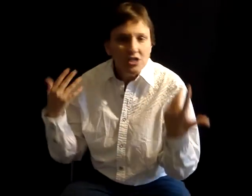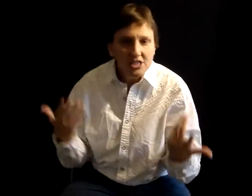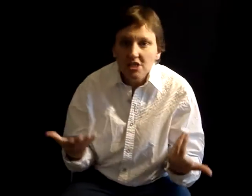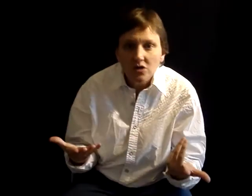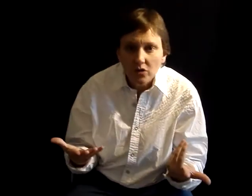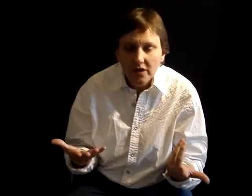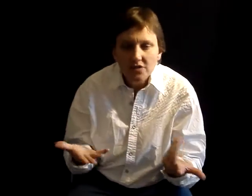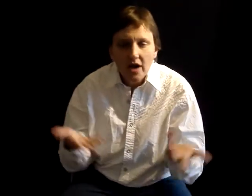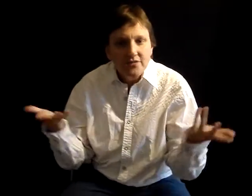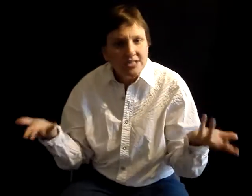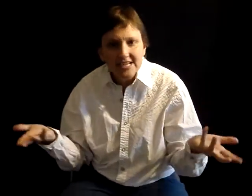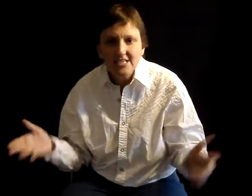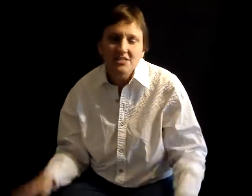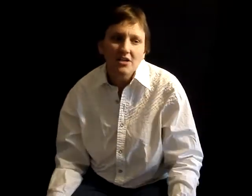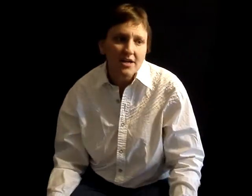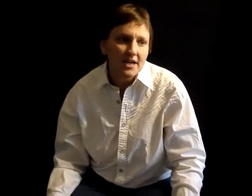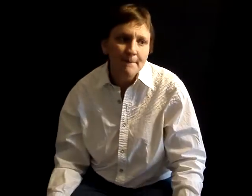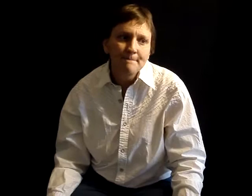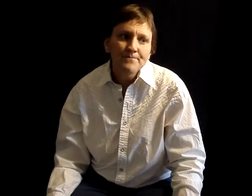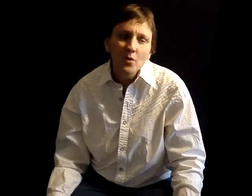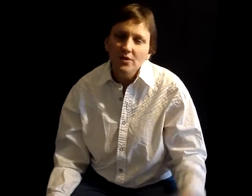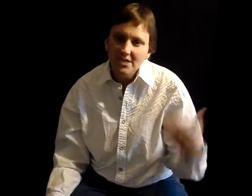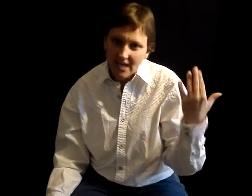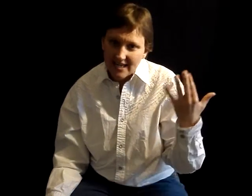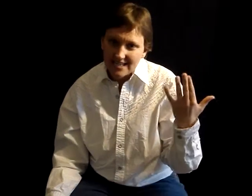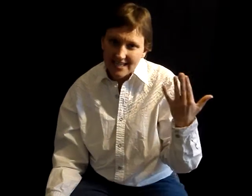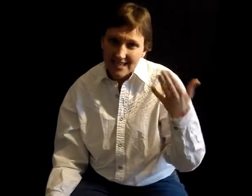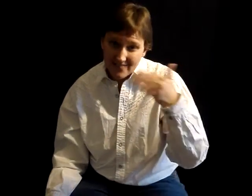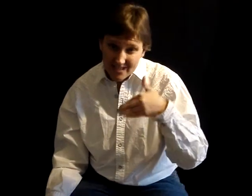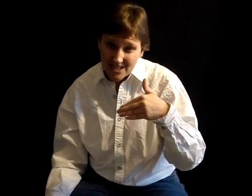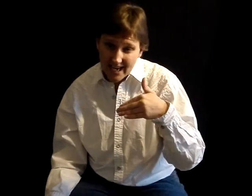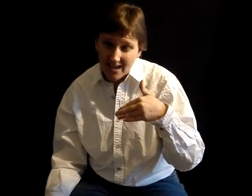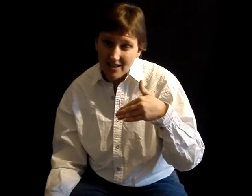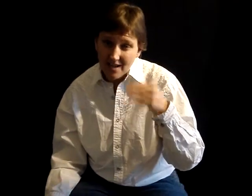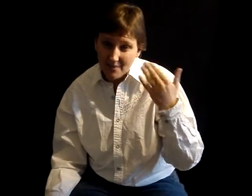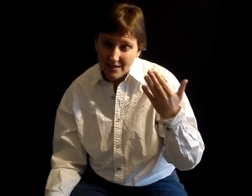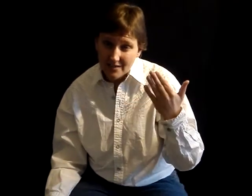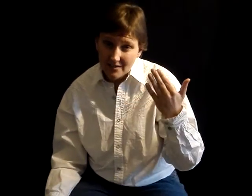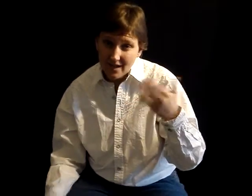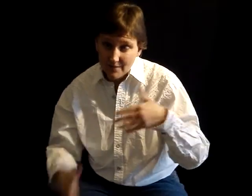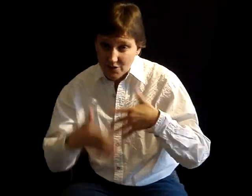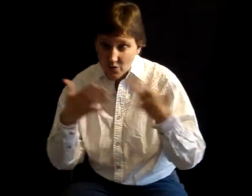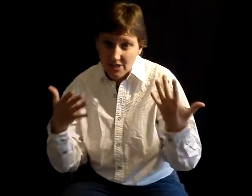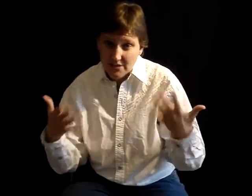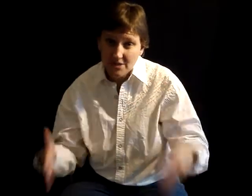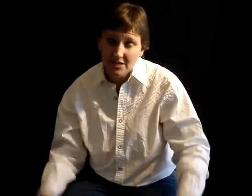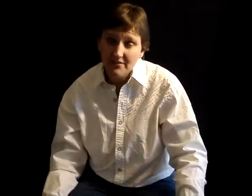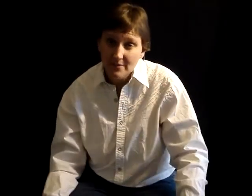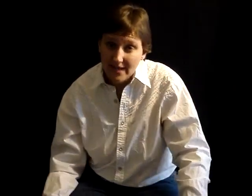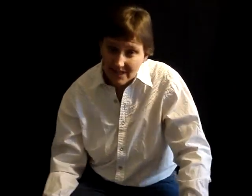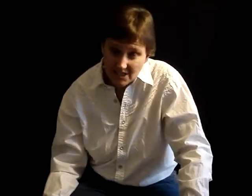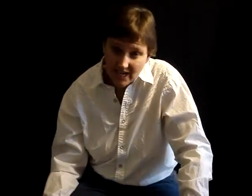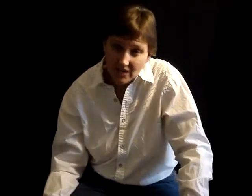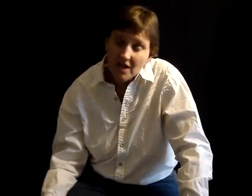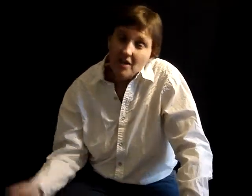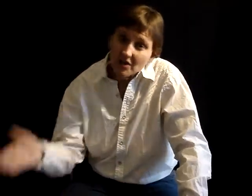Curtis Liu, there's conversations on, well you can kind of see it in this channel, I'm showing you some of stuff from Elliot's channel, the